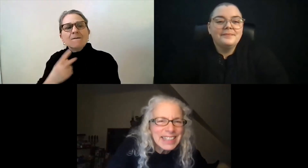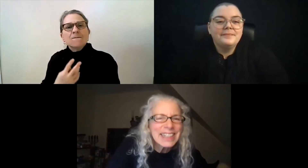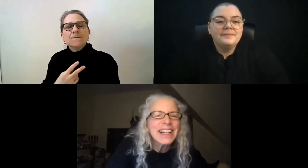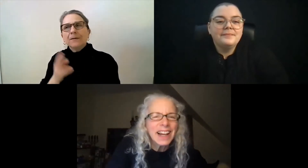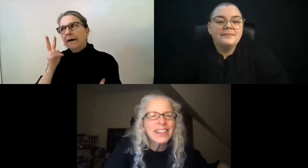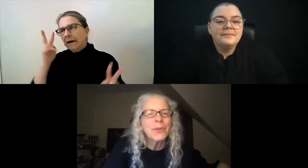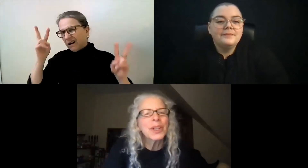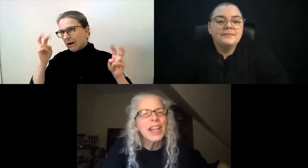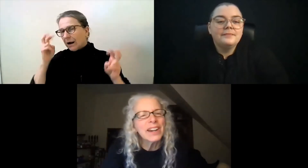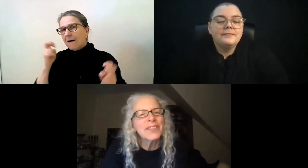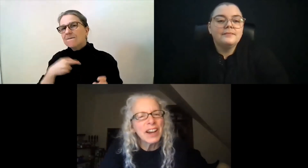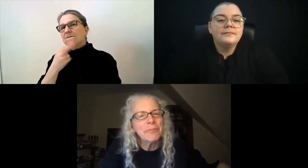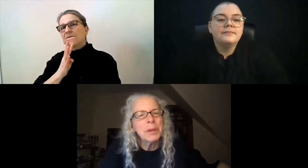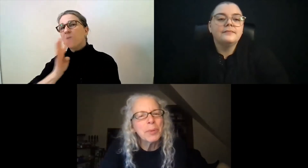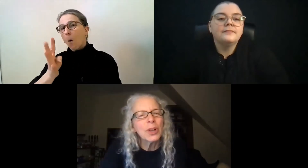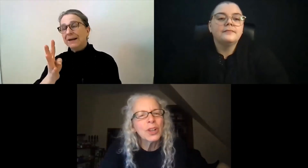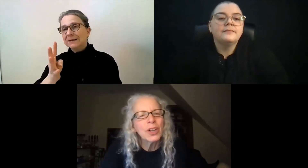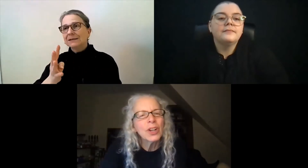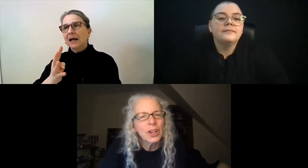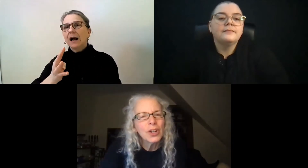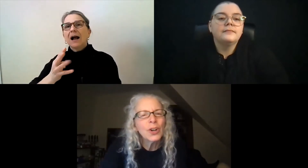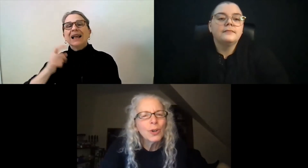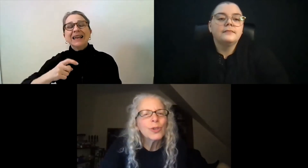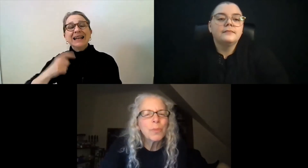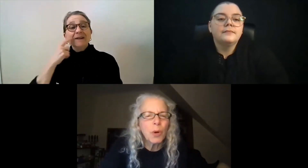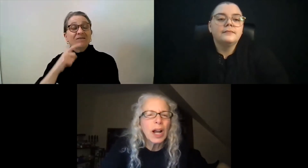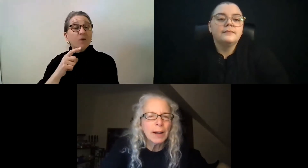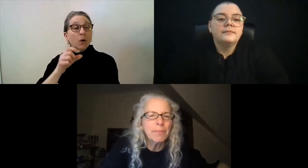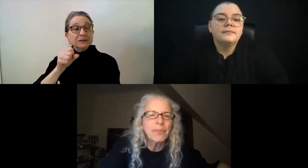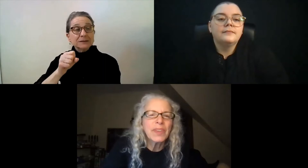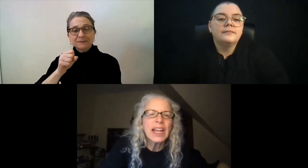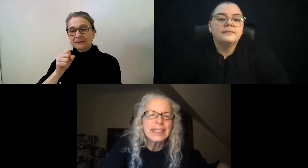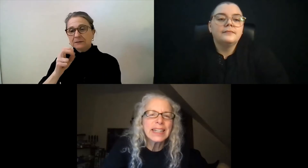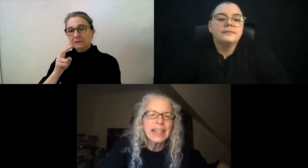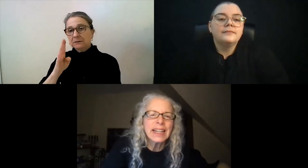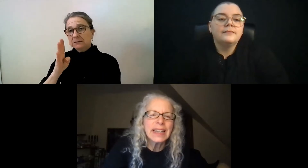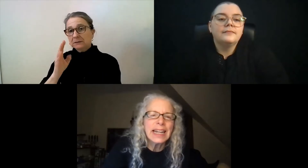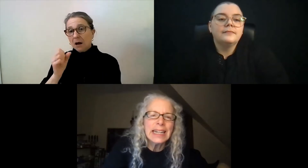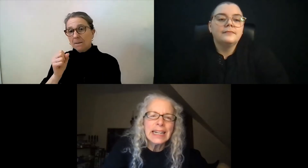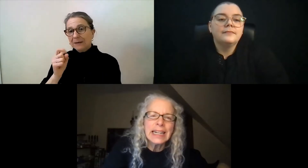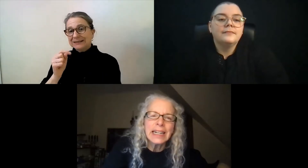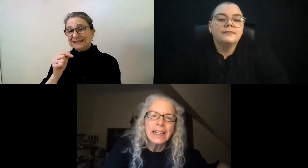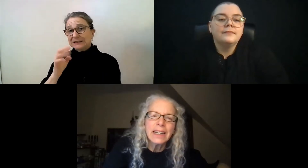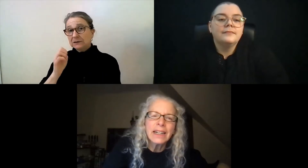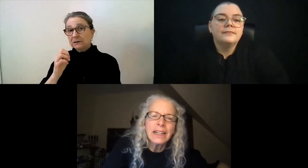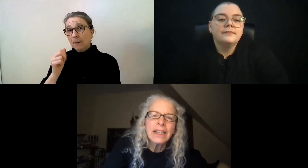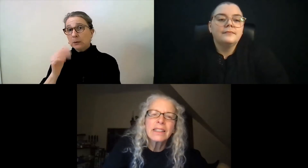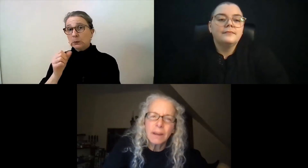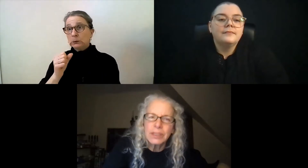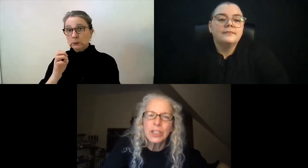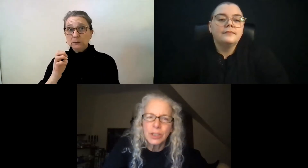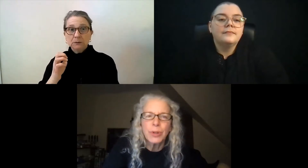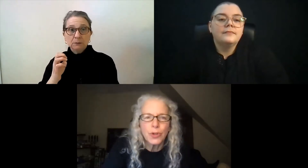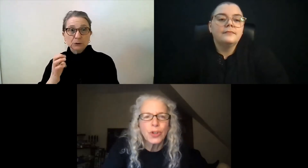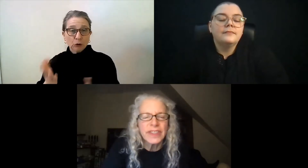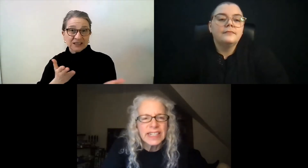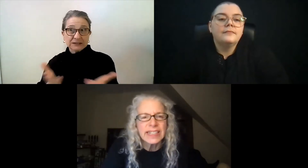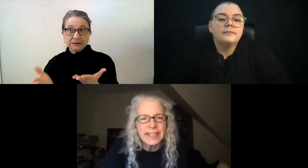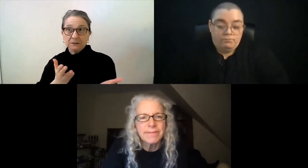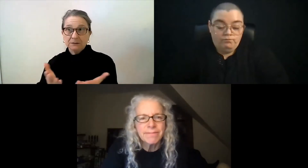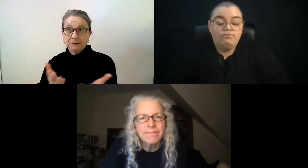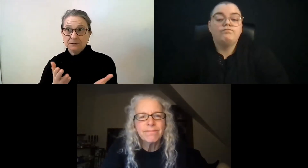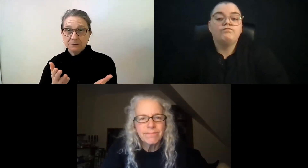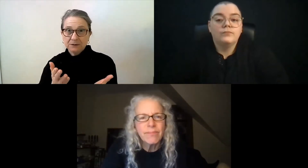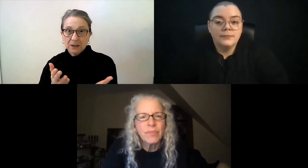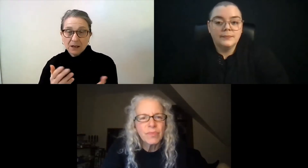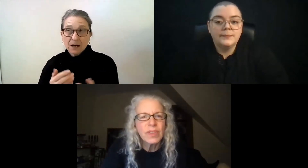And there were a lot of deaf people who spoke up and said that they needed substance abuse services.